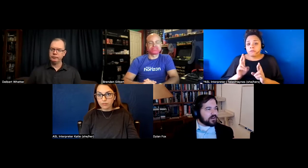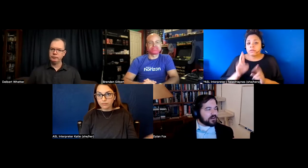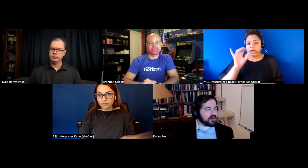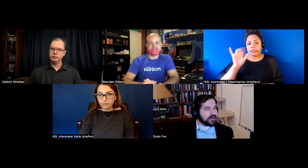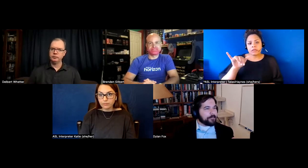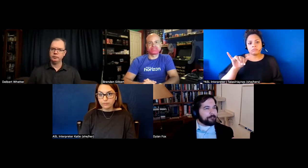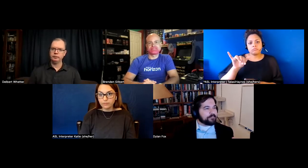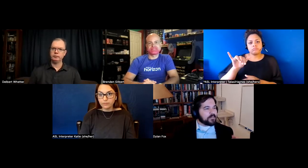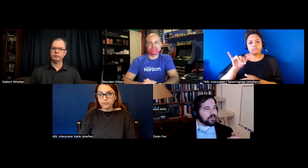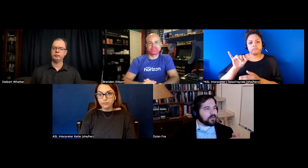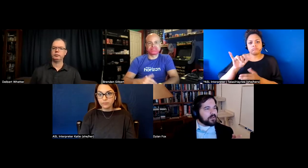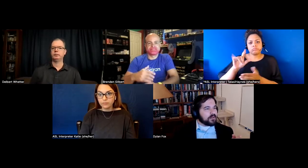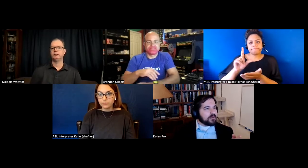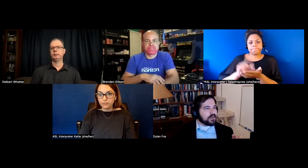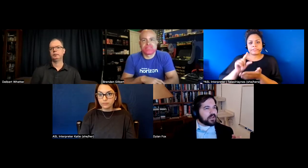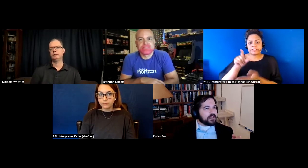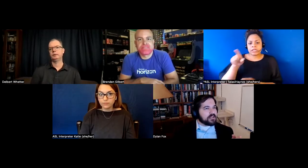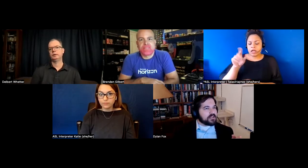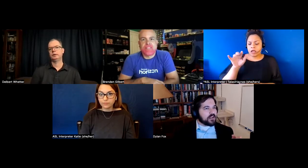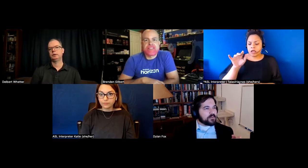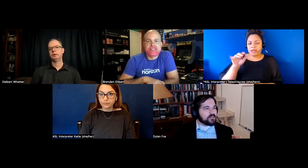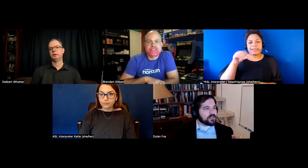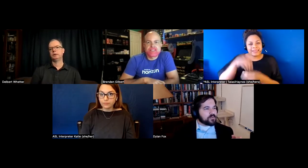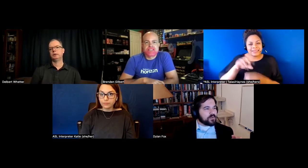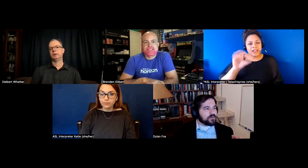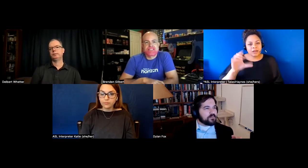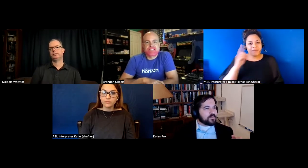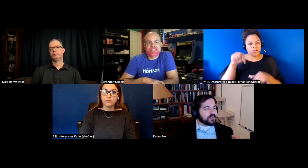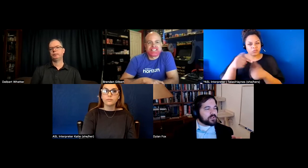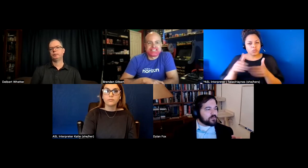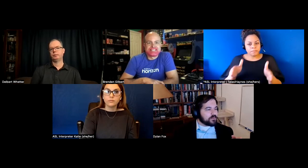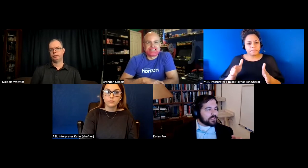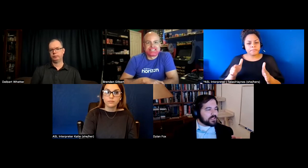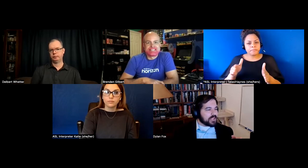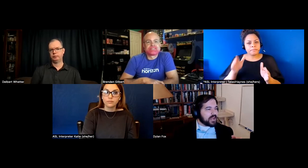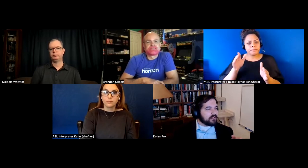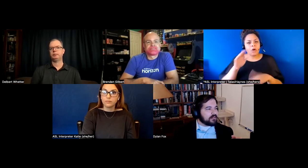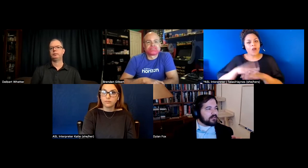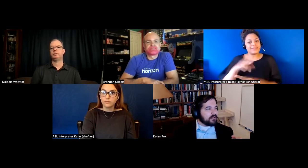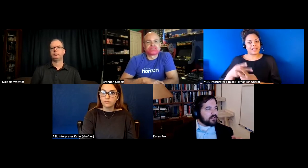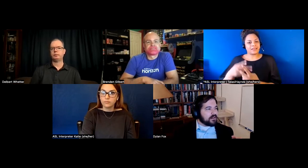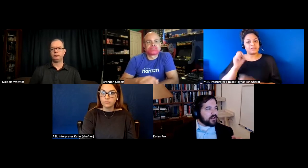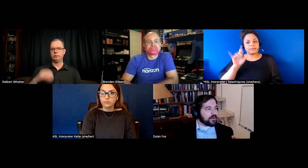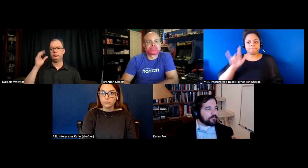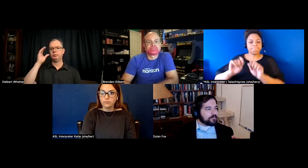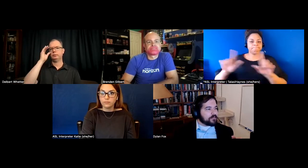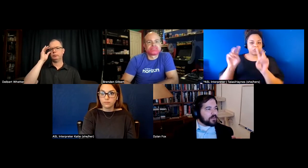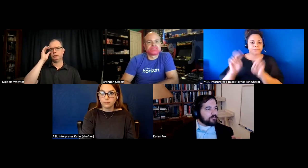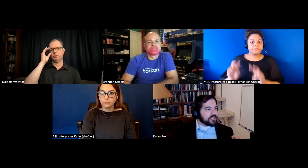um uh in the document for this room which will be in the slack um because